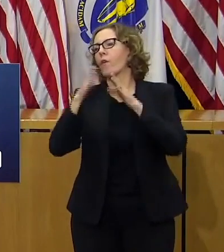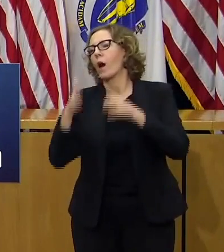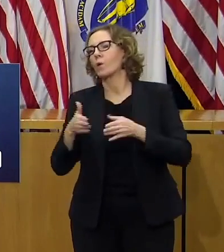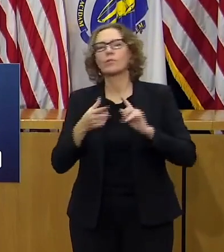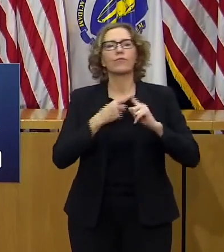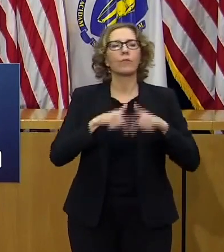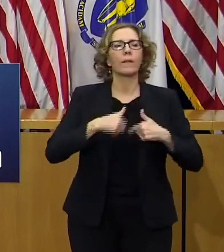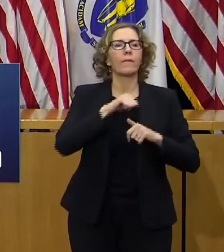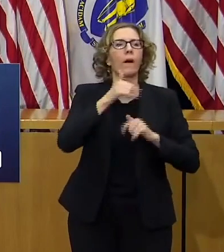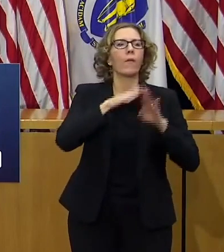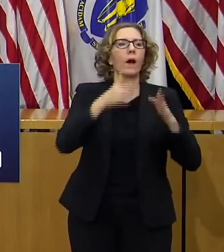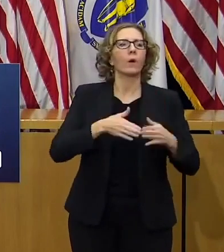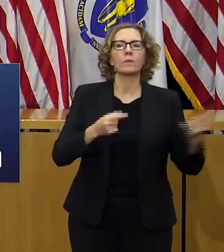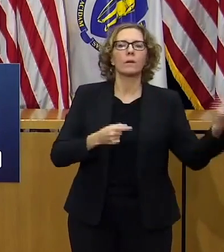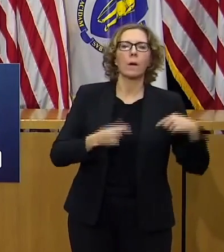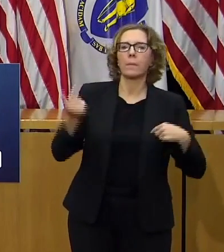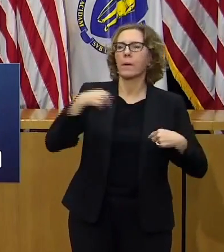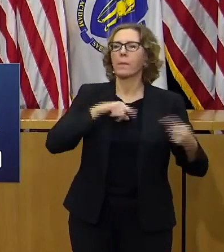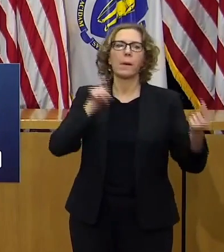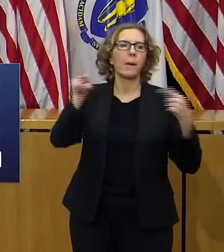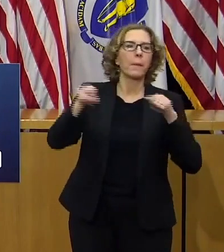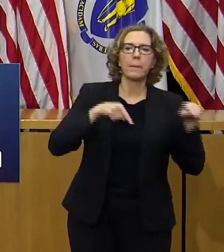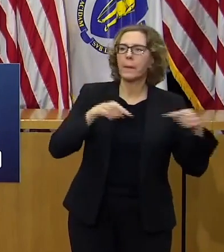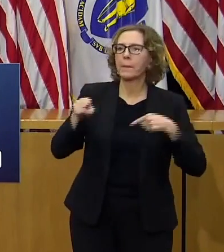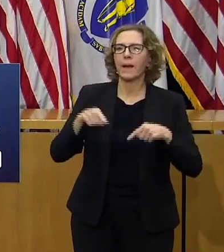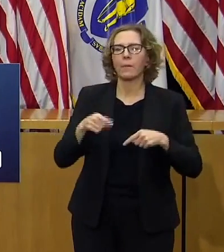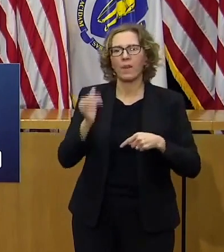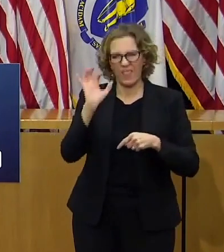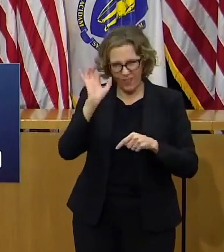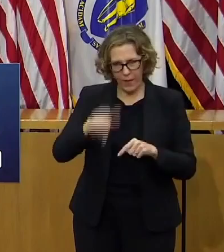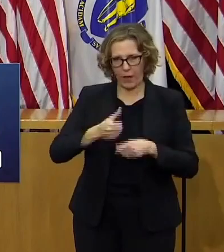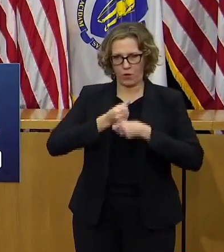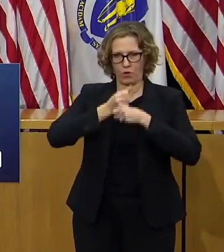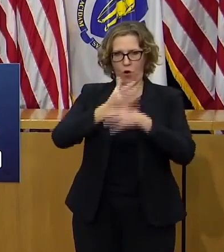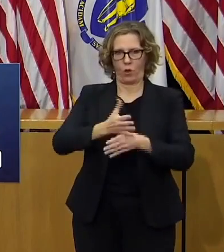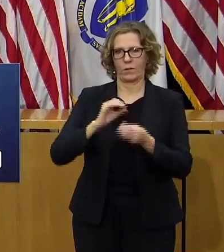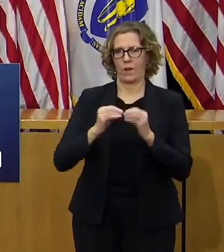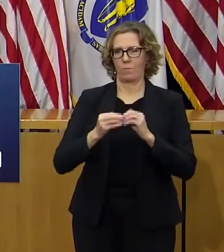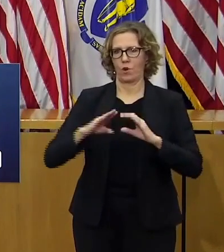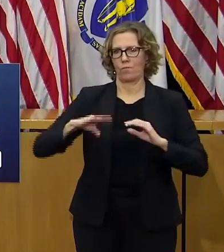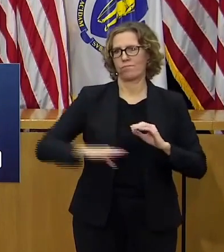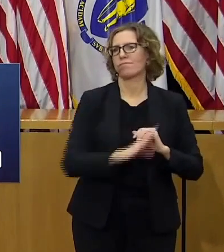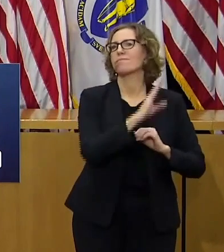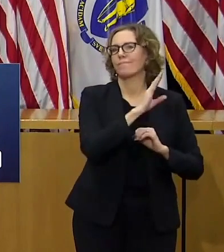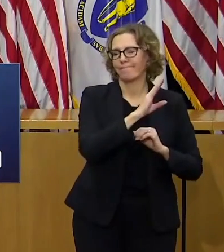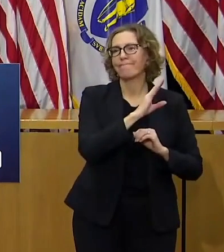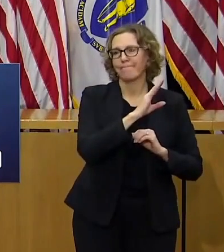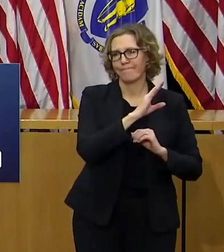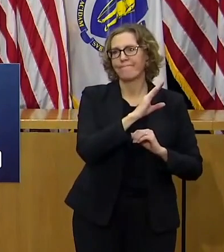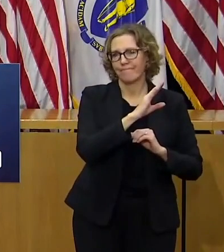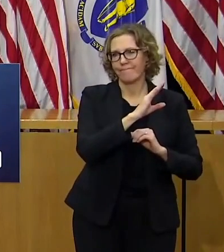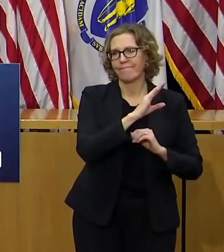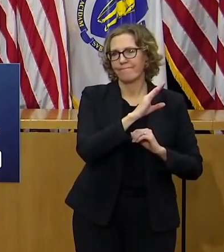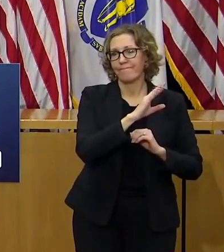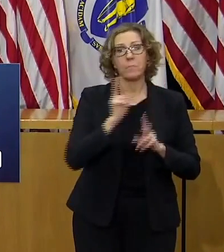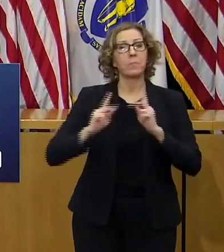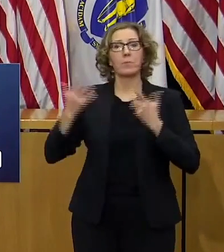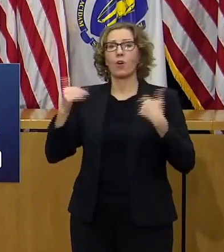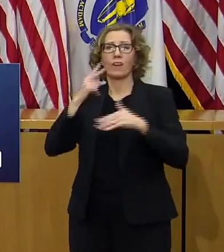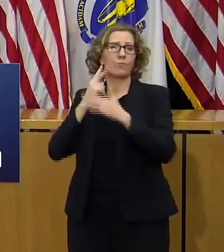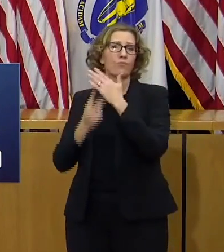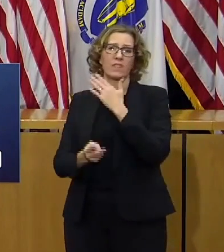here and in many other places has been exactly the kind of event that people said it would be